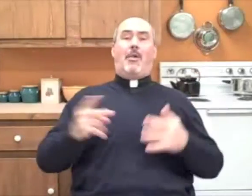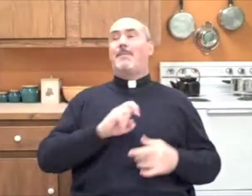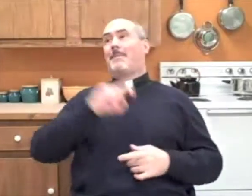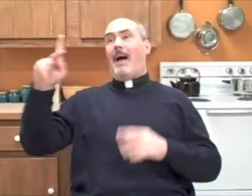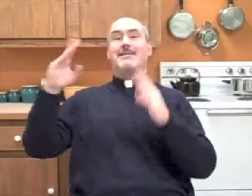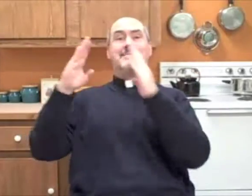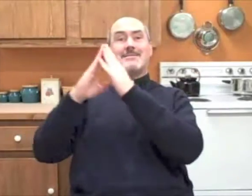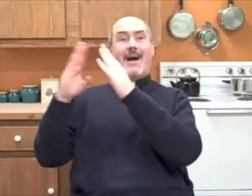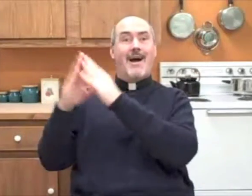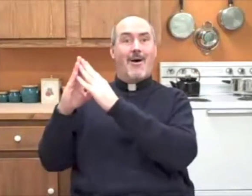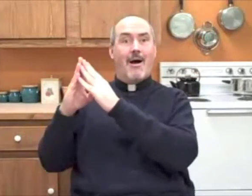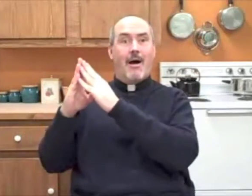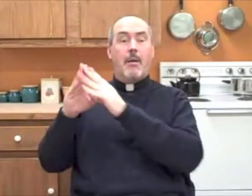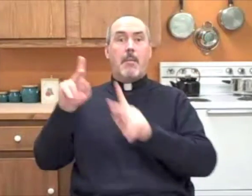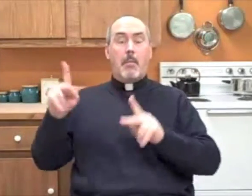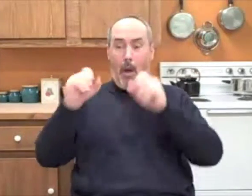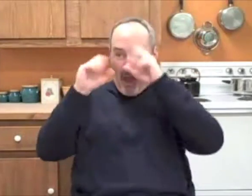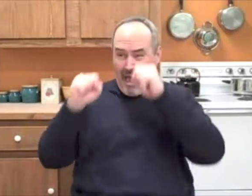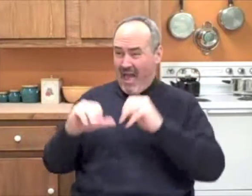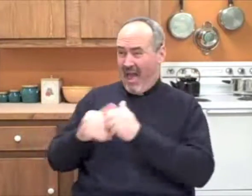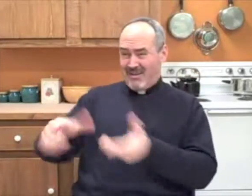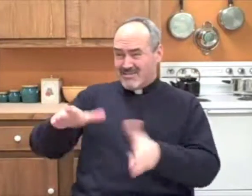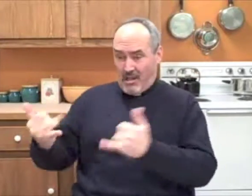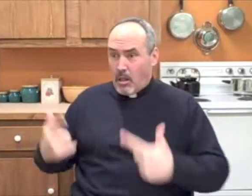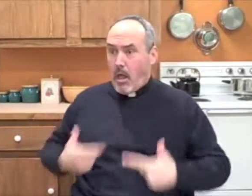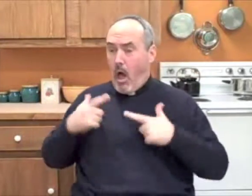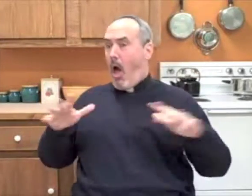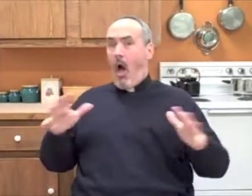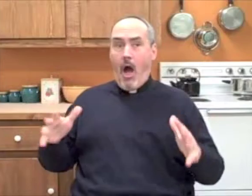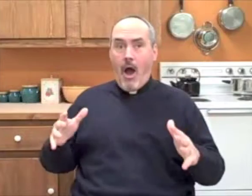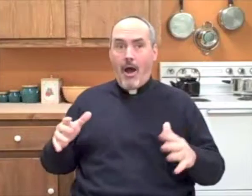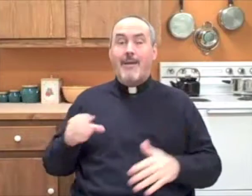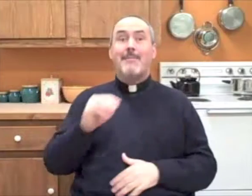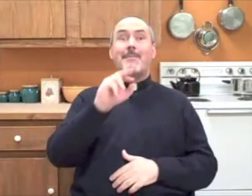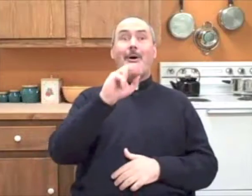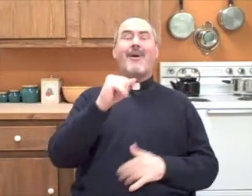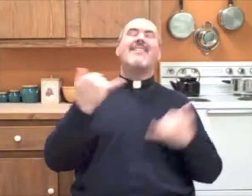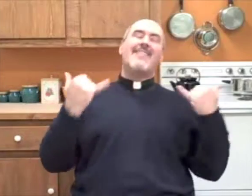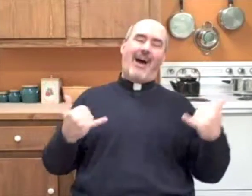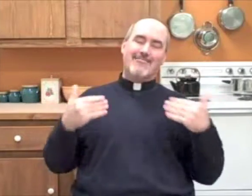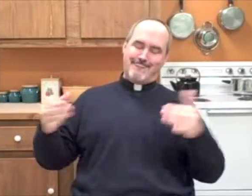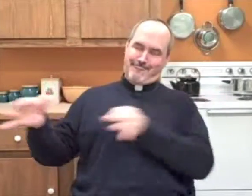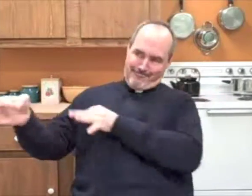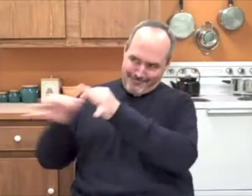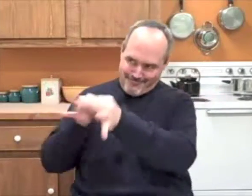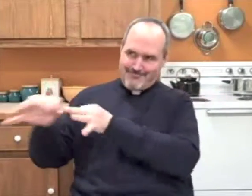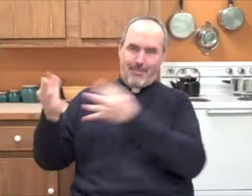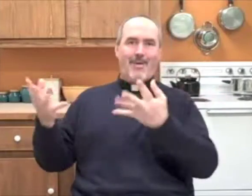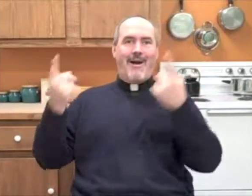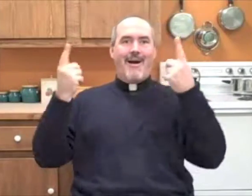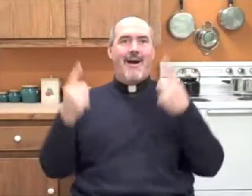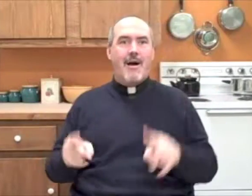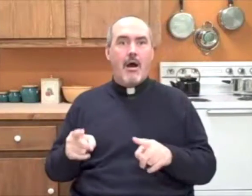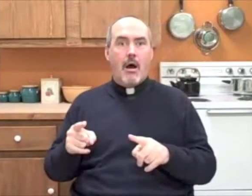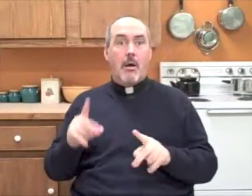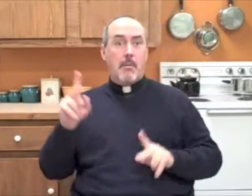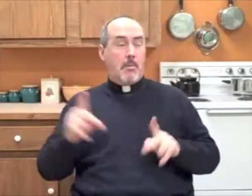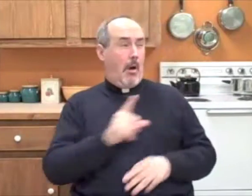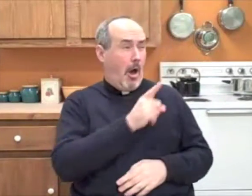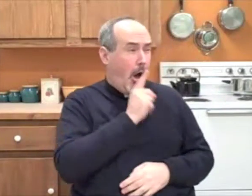back to life and Maria was just elated and she took Rosa back to the village and people were astounded that Rosa